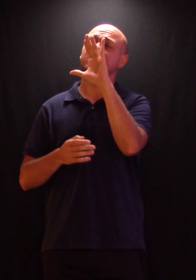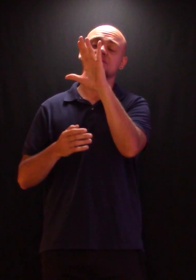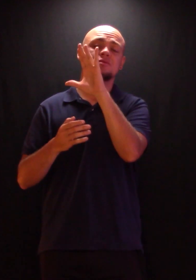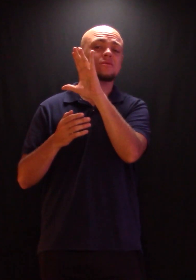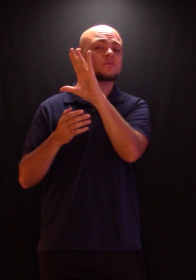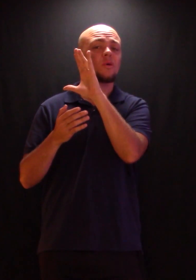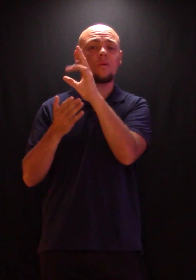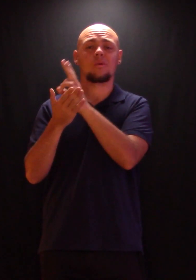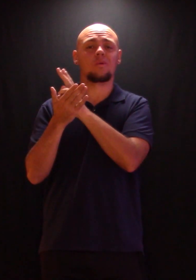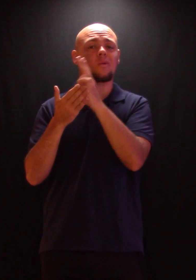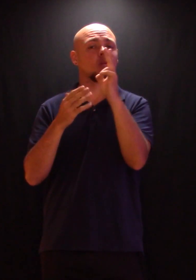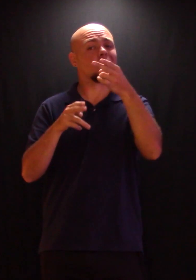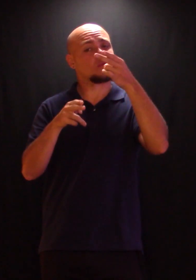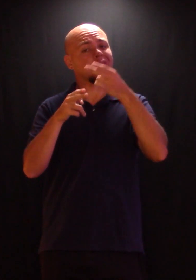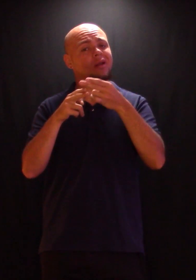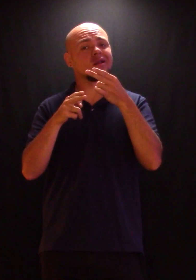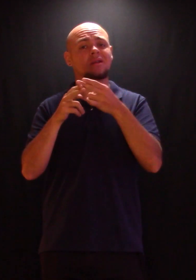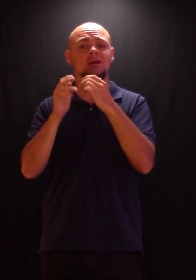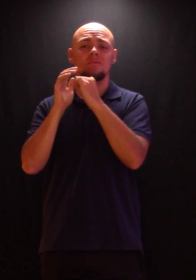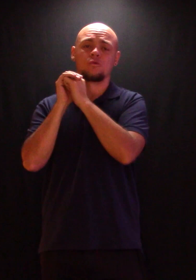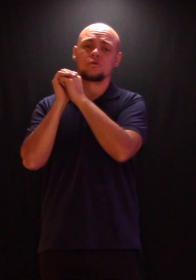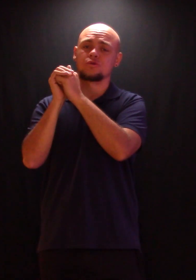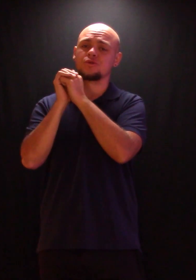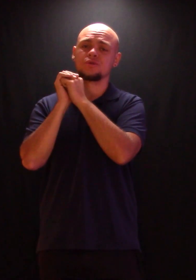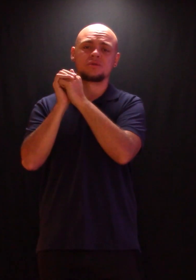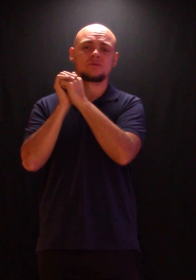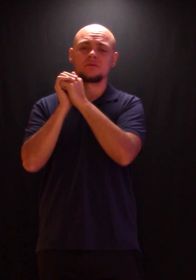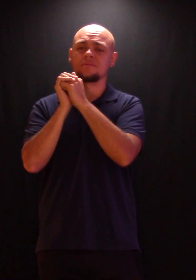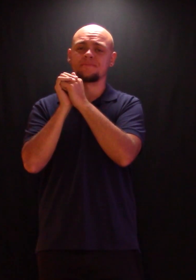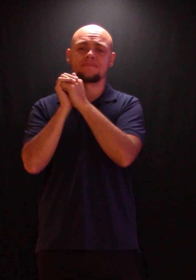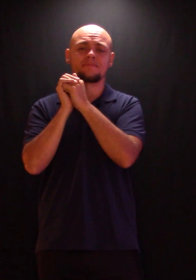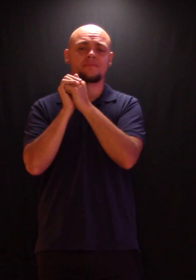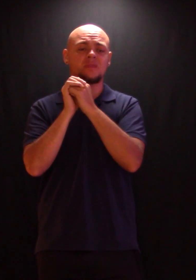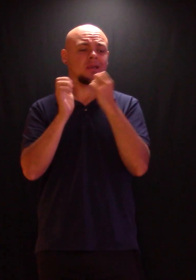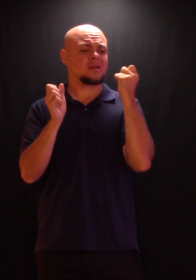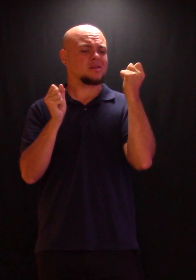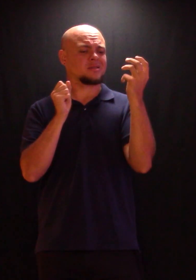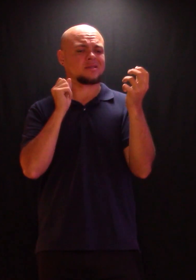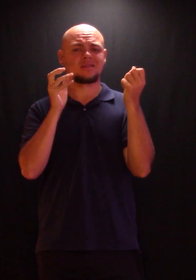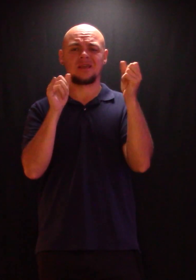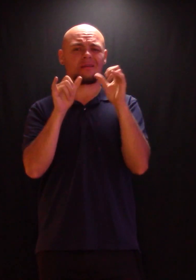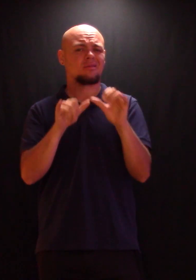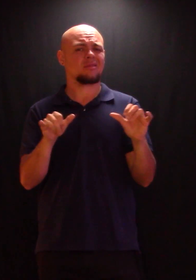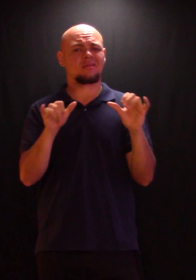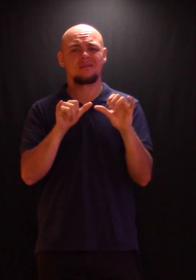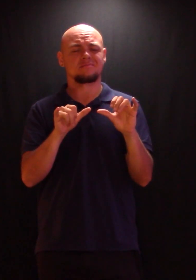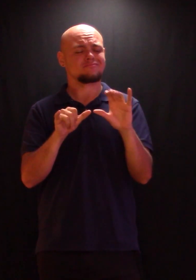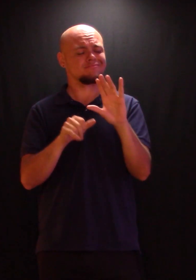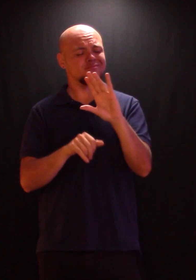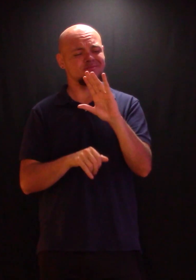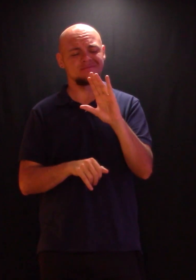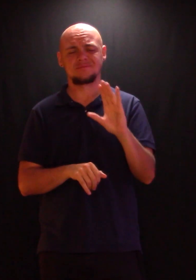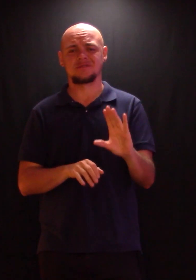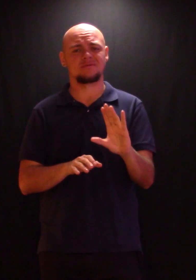Worship His holy name Sing like